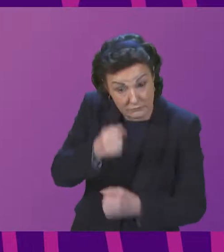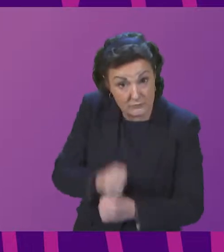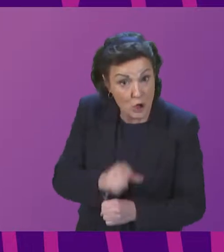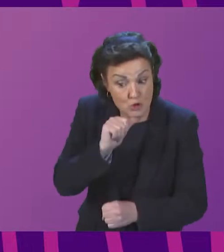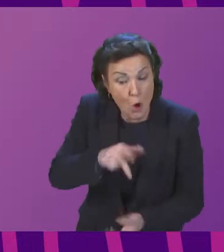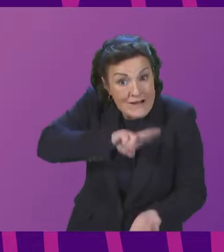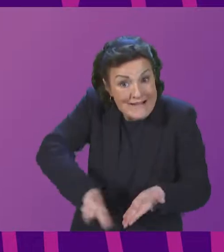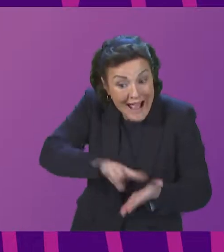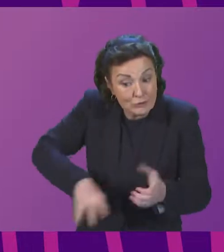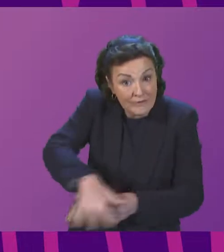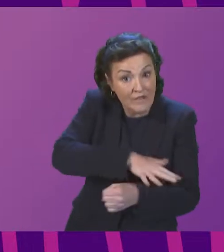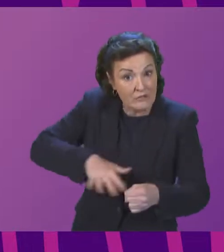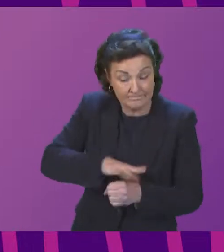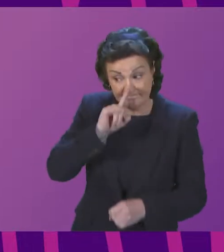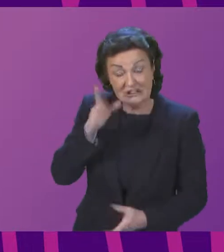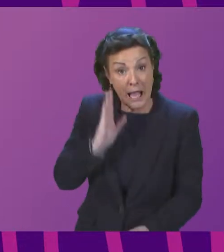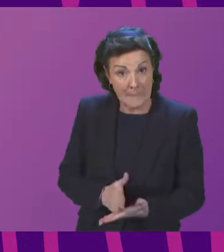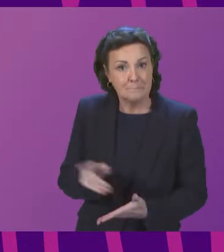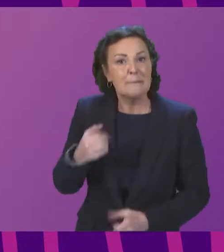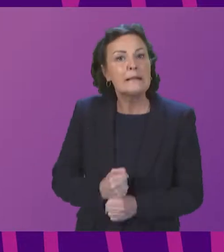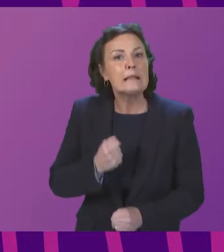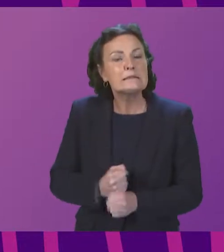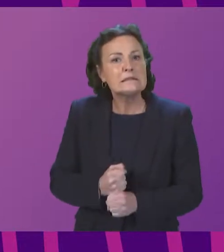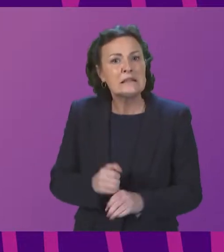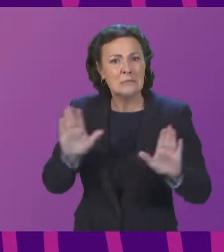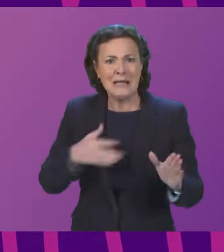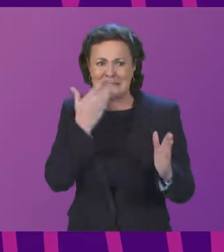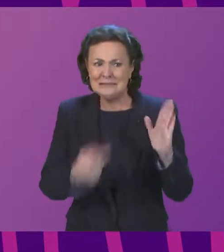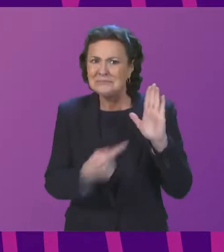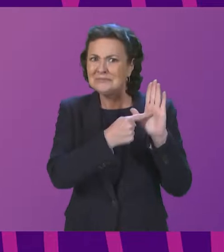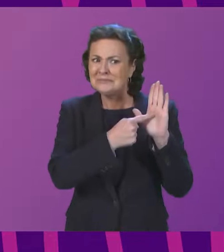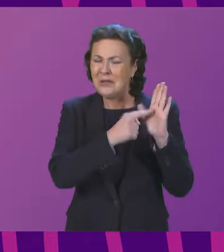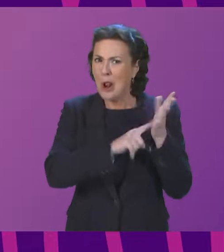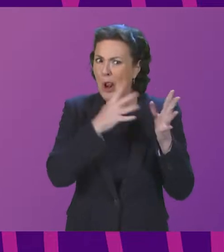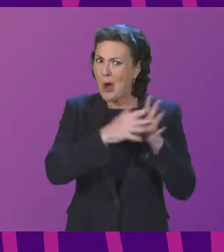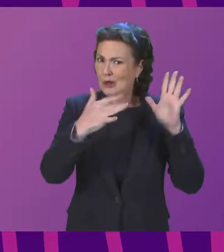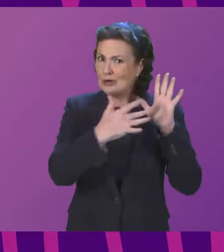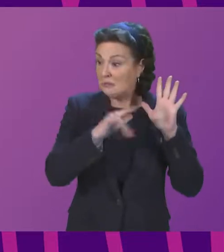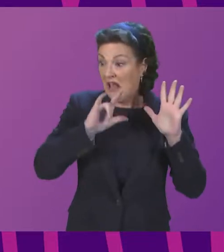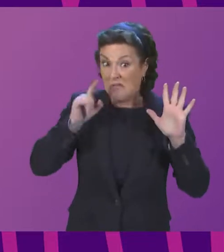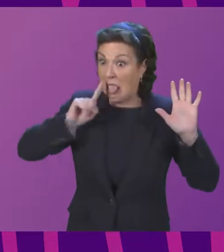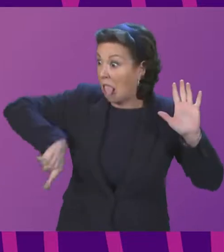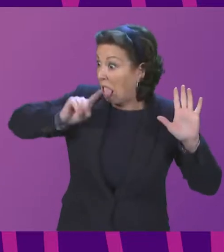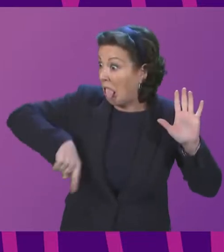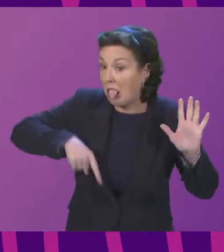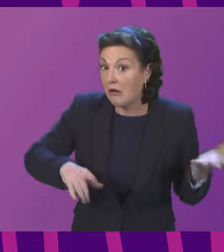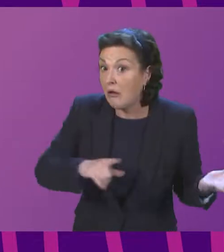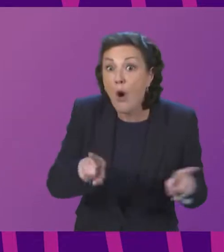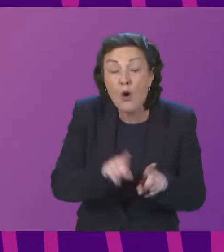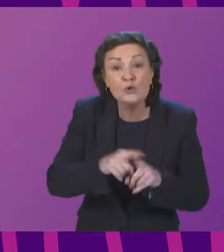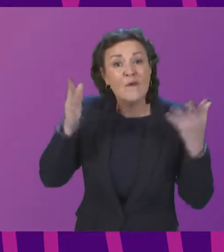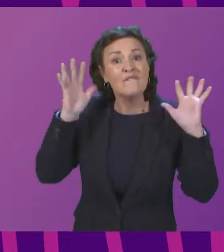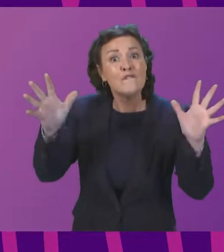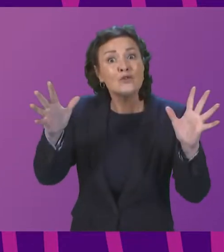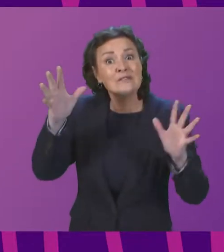offence. The petitioner is concerned that no one appears to be upholding this law with the forestry industry being exempt. The petitioner calls for the